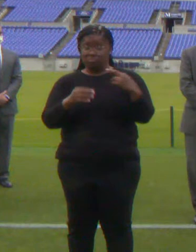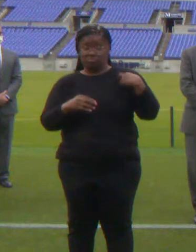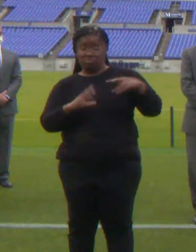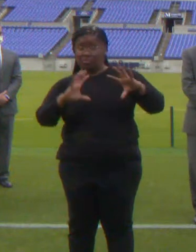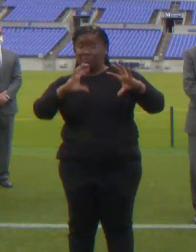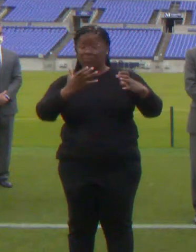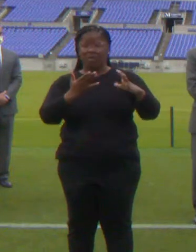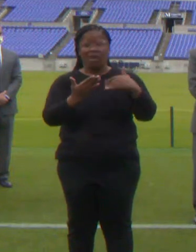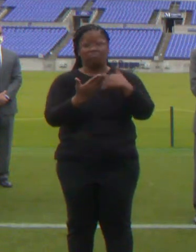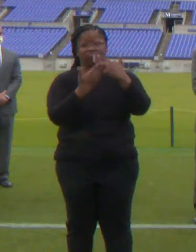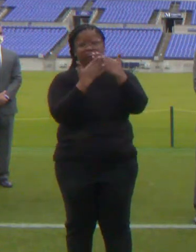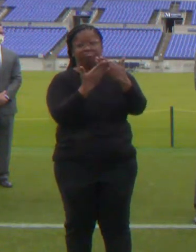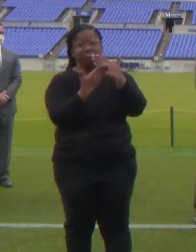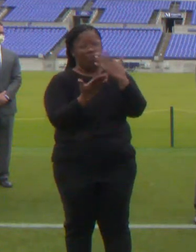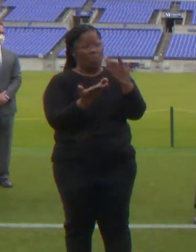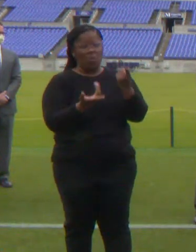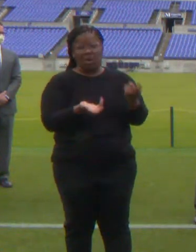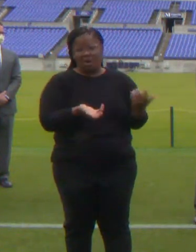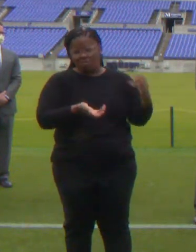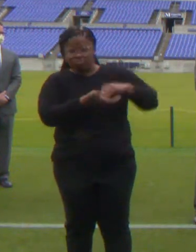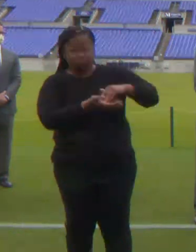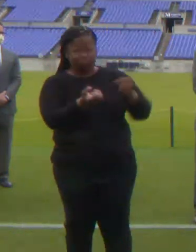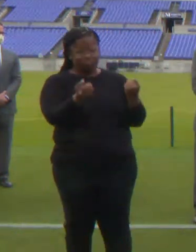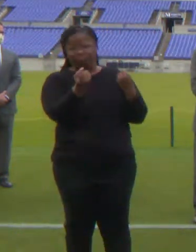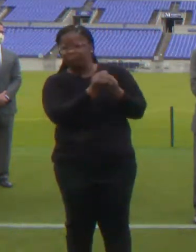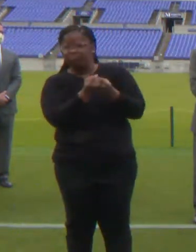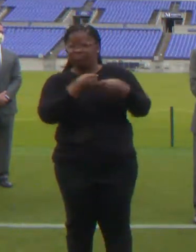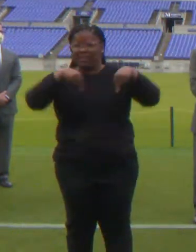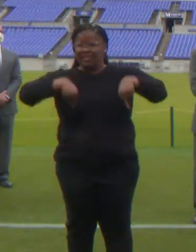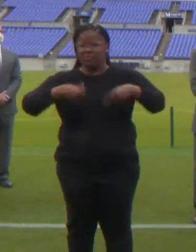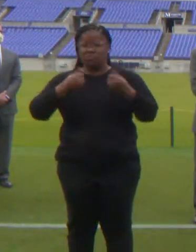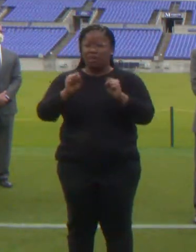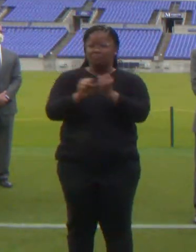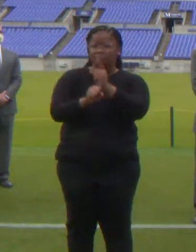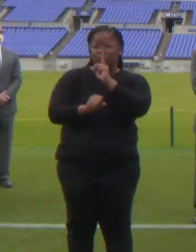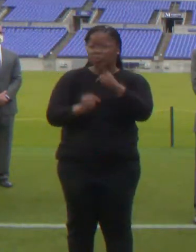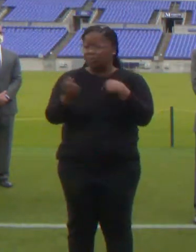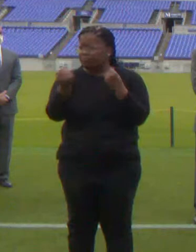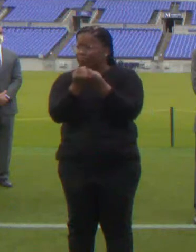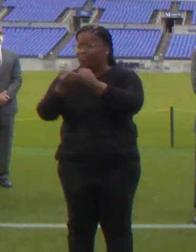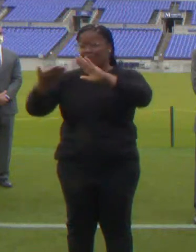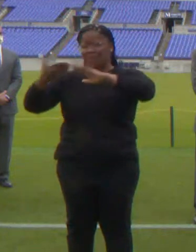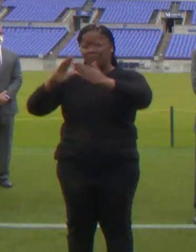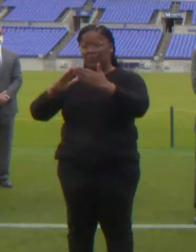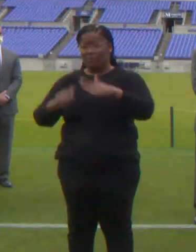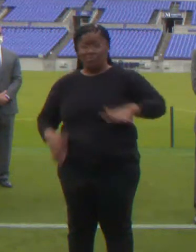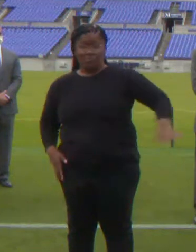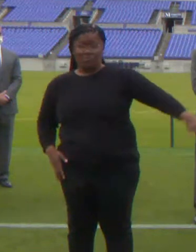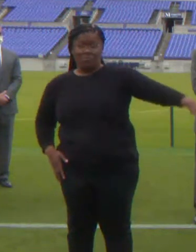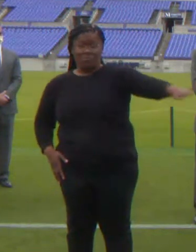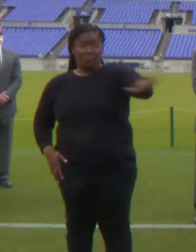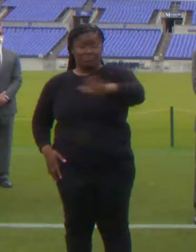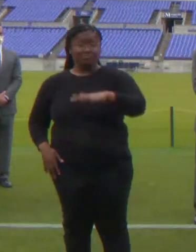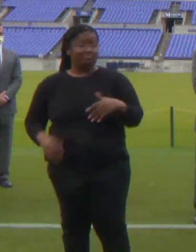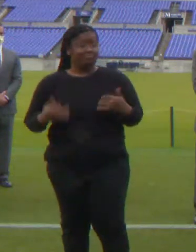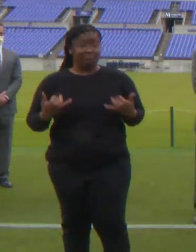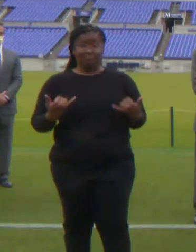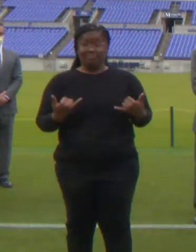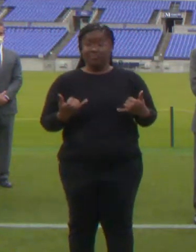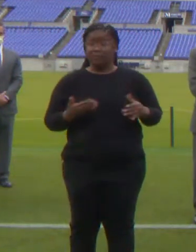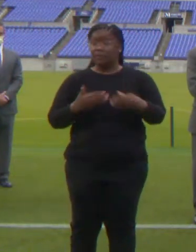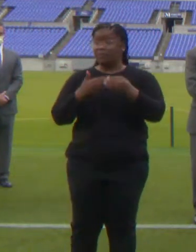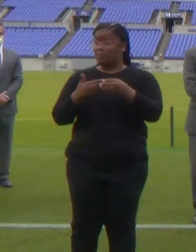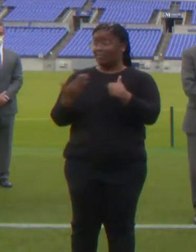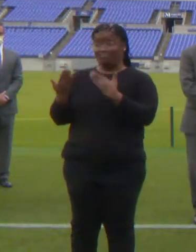standing shoulder to shoulder with us as we try to support our communities and the communities around us. Also, special thanks to Brigadier General